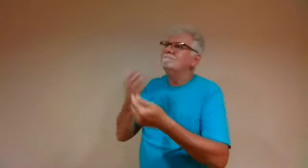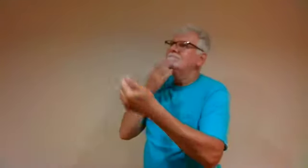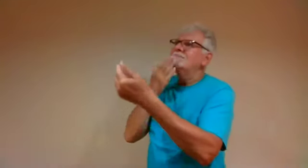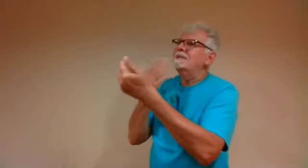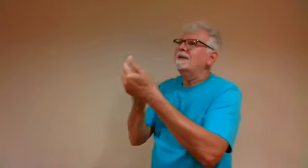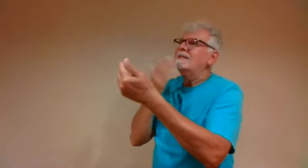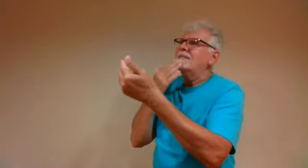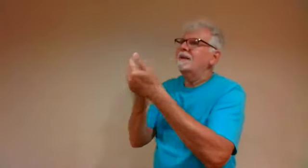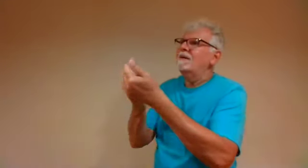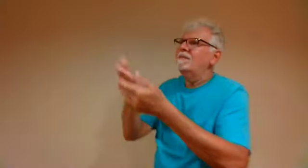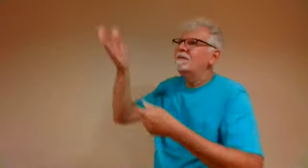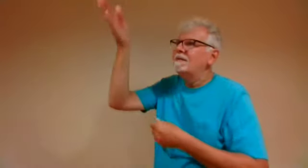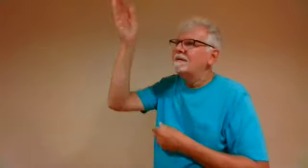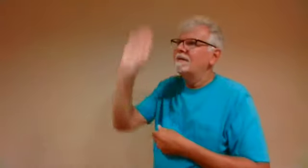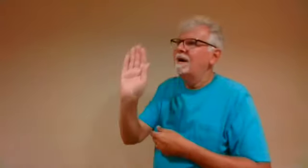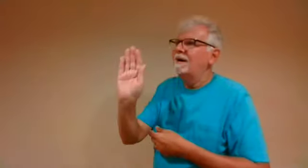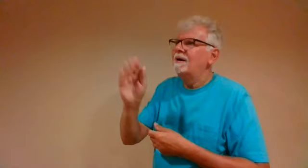Thanks be to God